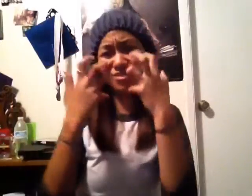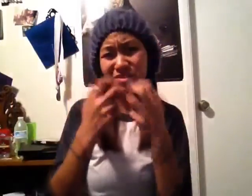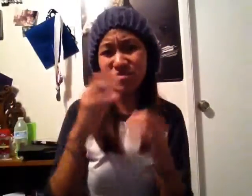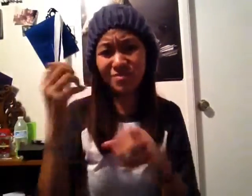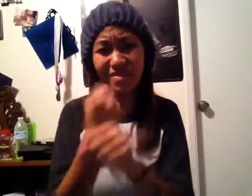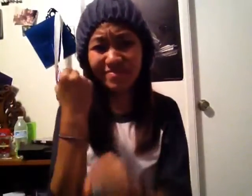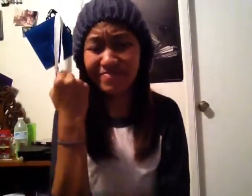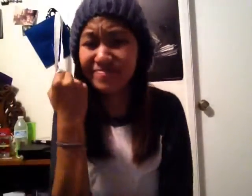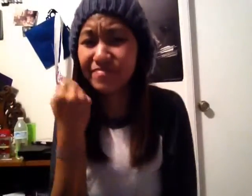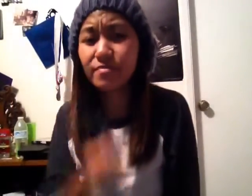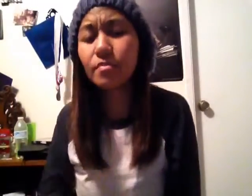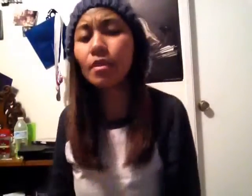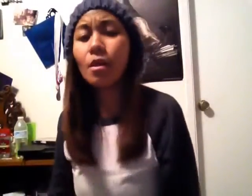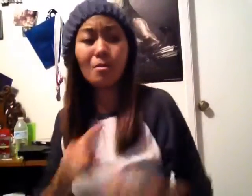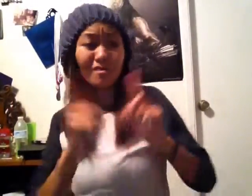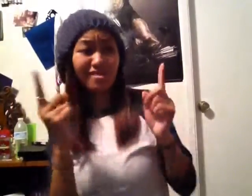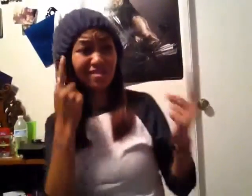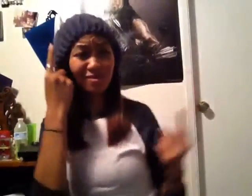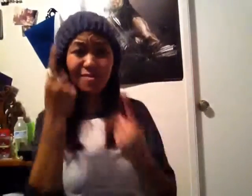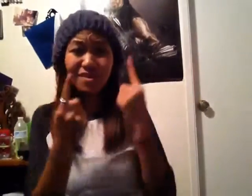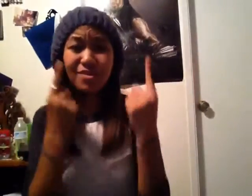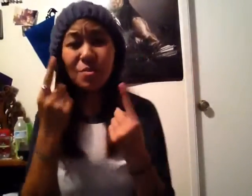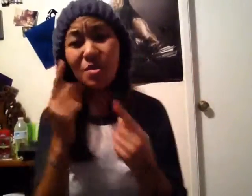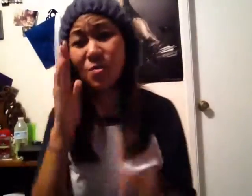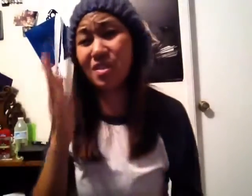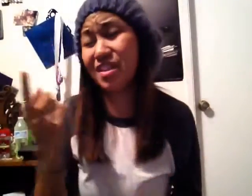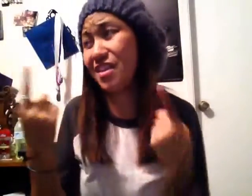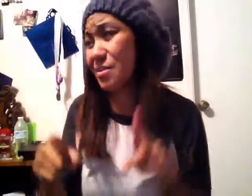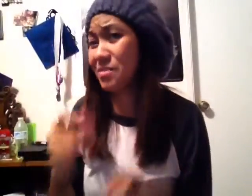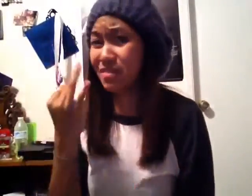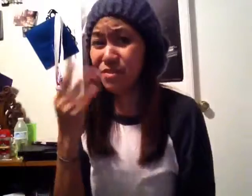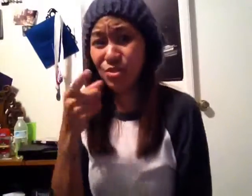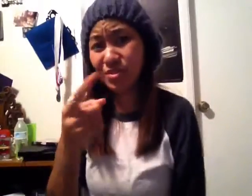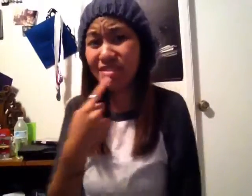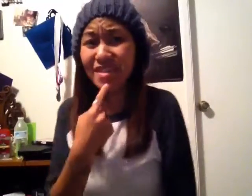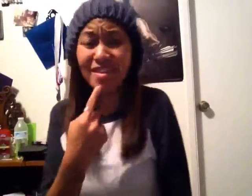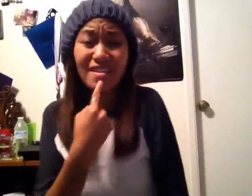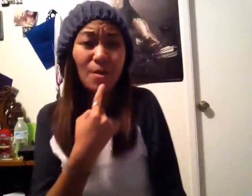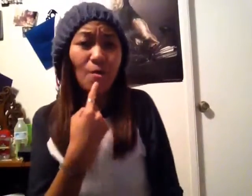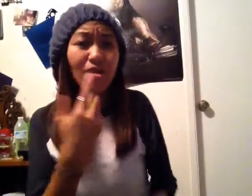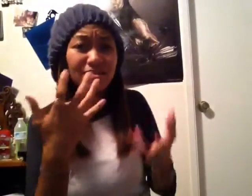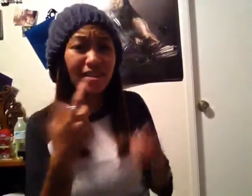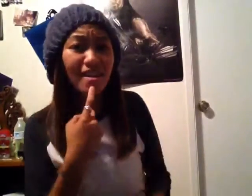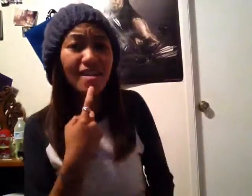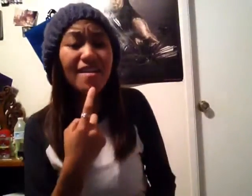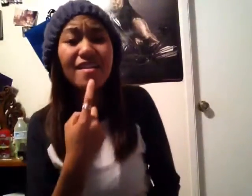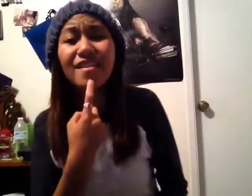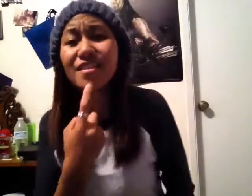But I wonder what would happen if you say what you wanna say And